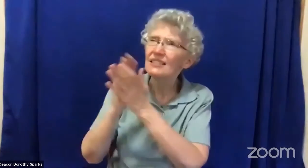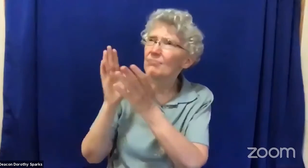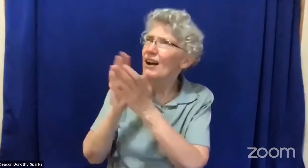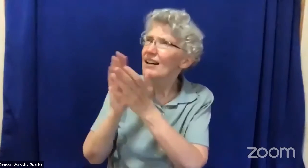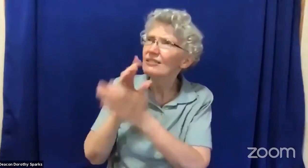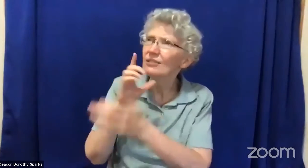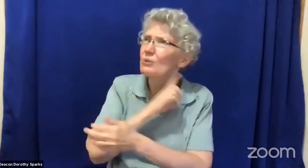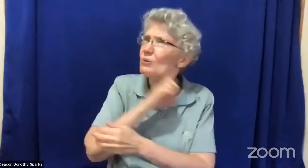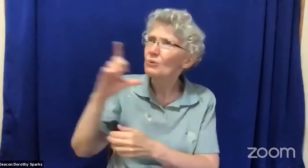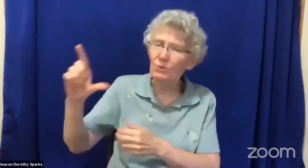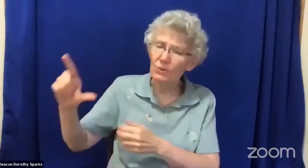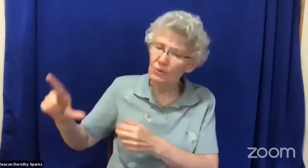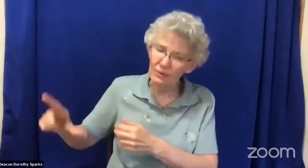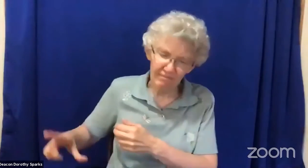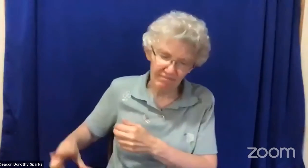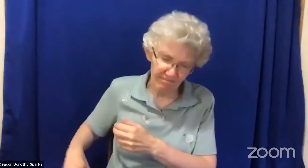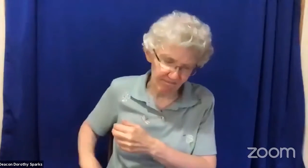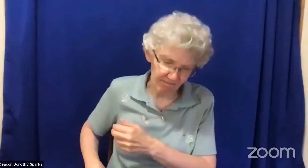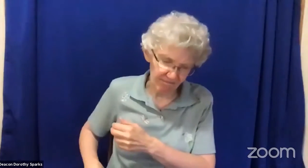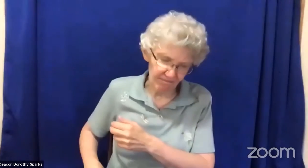praise the name of the Lord